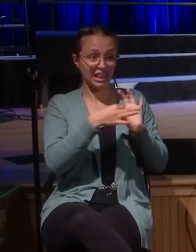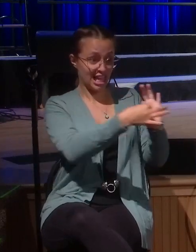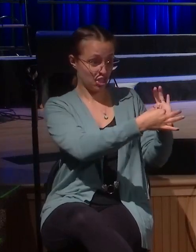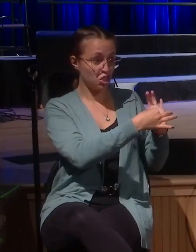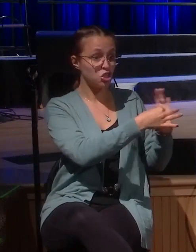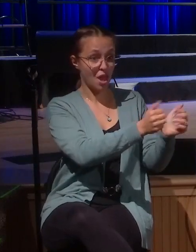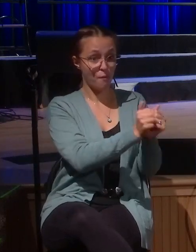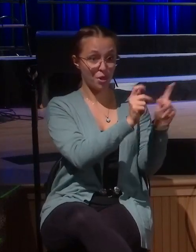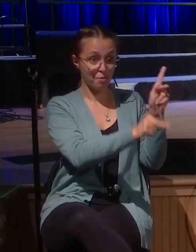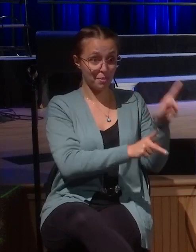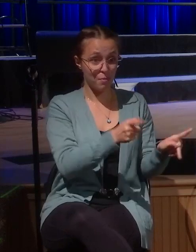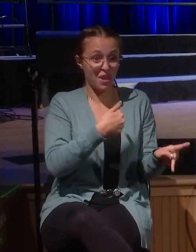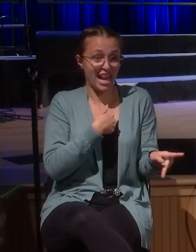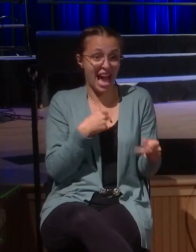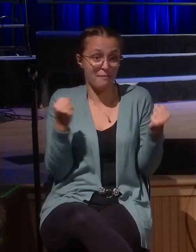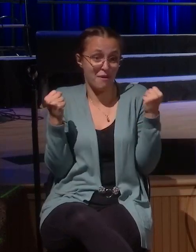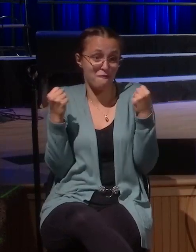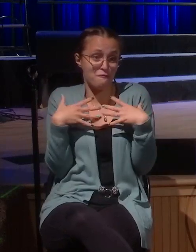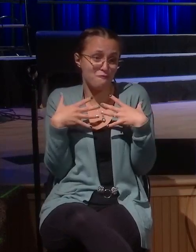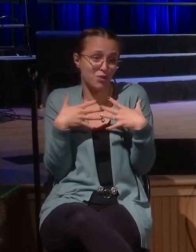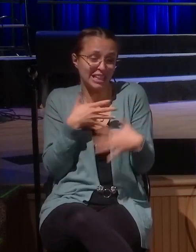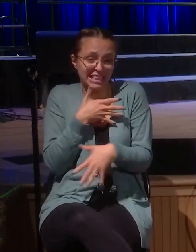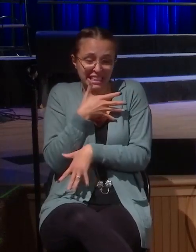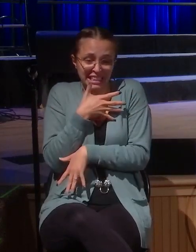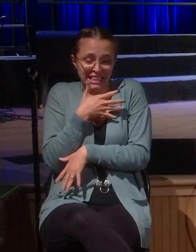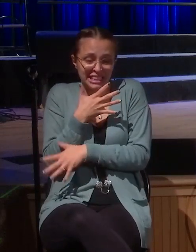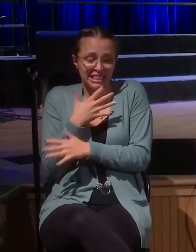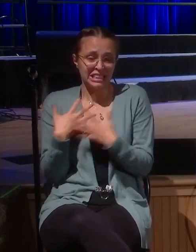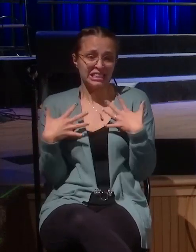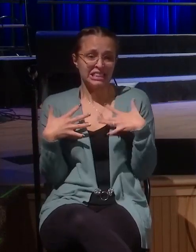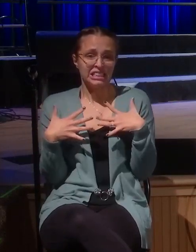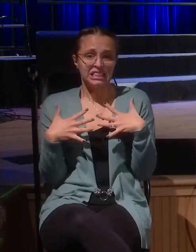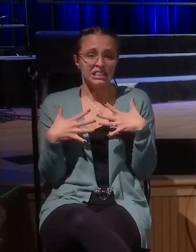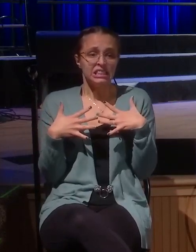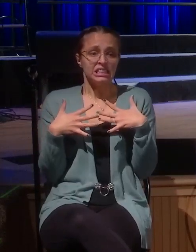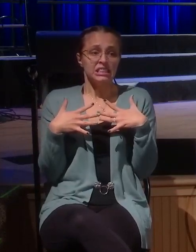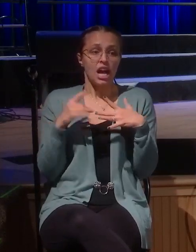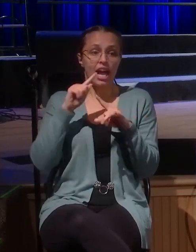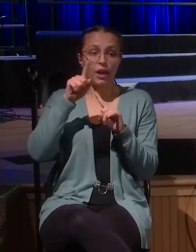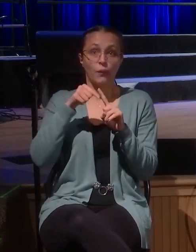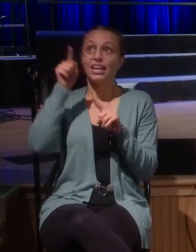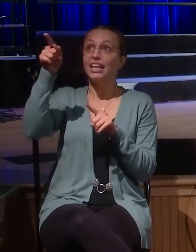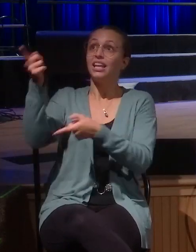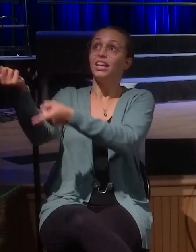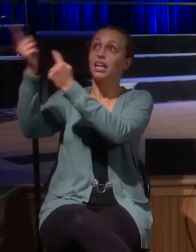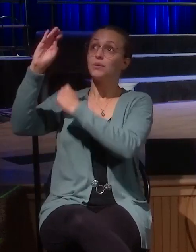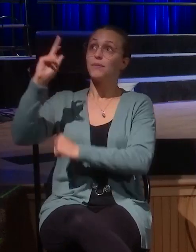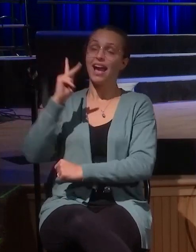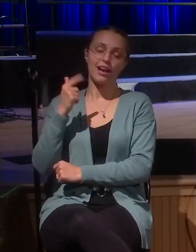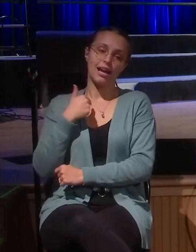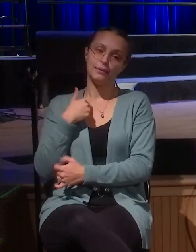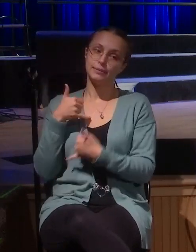afraid. I'm just going to hide it in here and I'm not going to do anything with it. And when he returns, I'm still going to have it. He says, no.